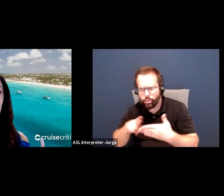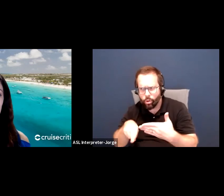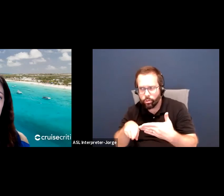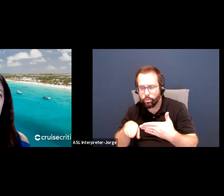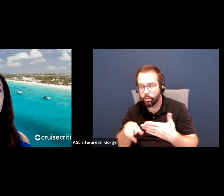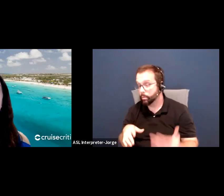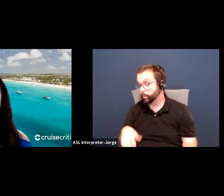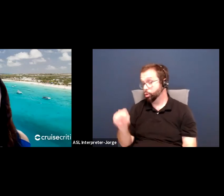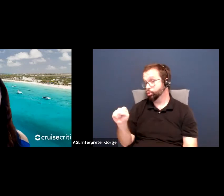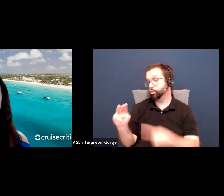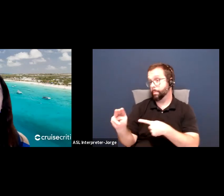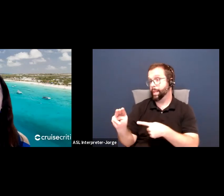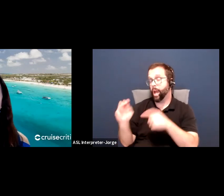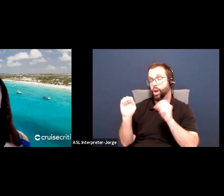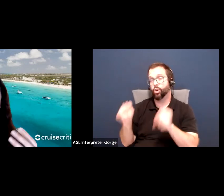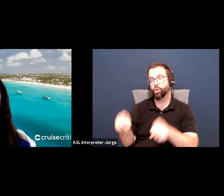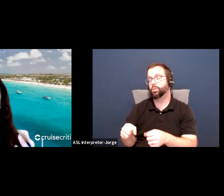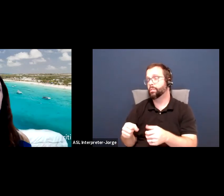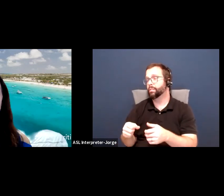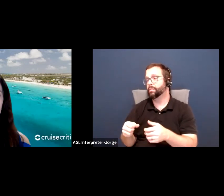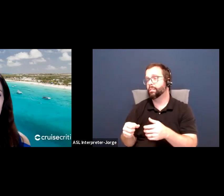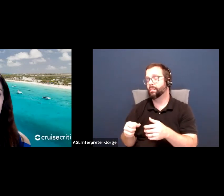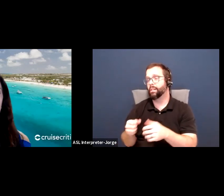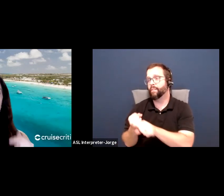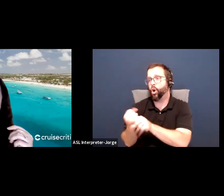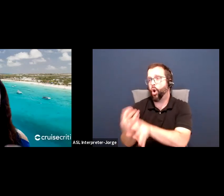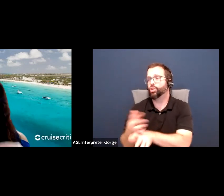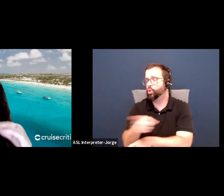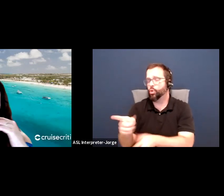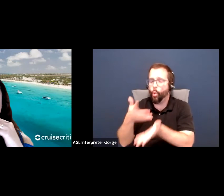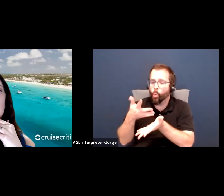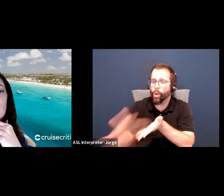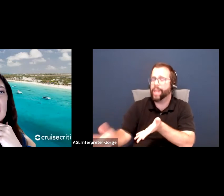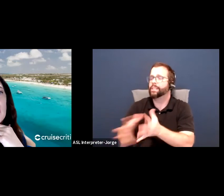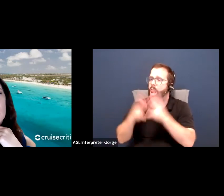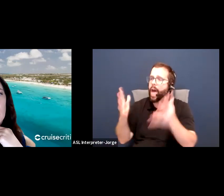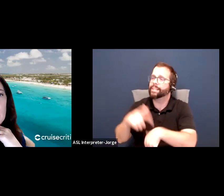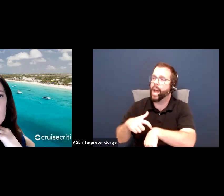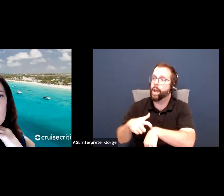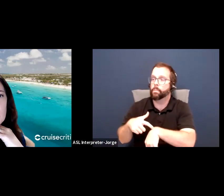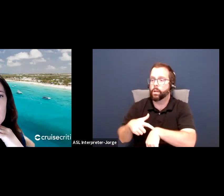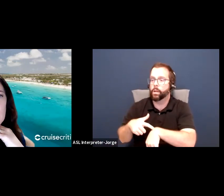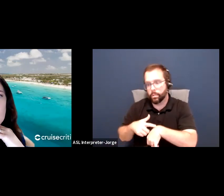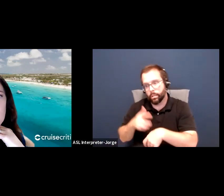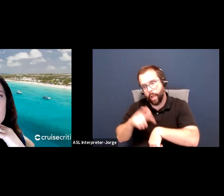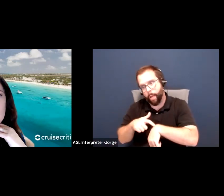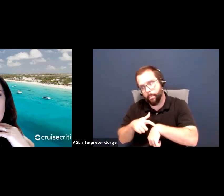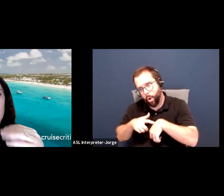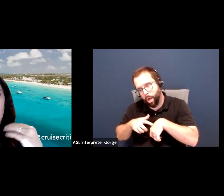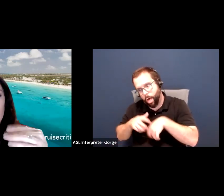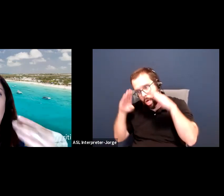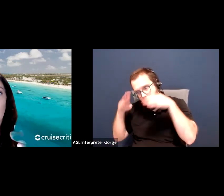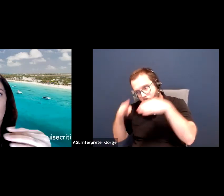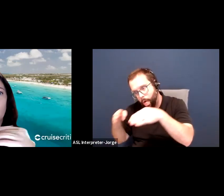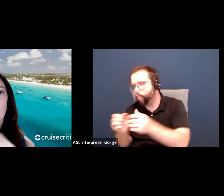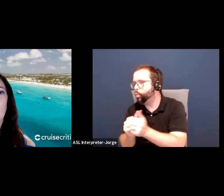pit of time that you spend without much return. And so things like that, you really want to make sure that your measures are,